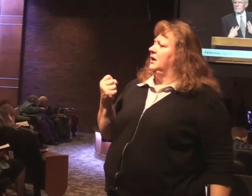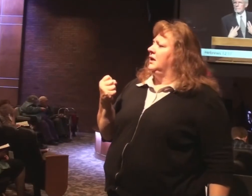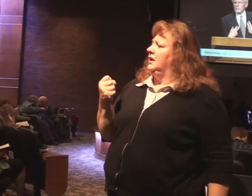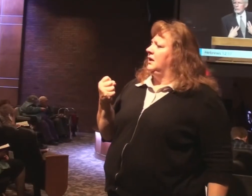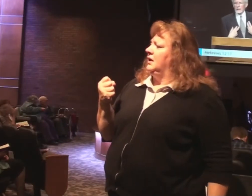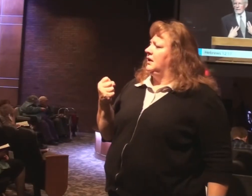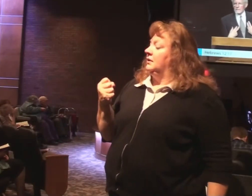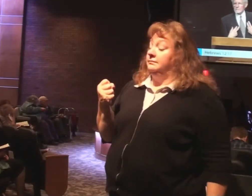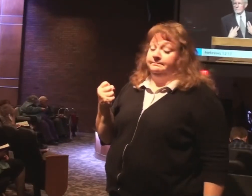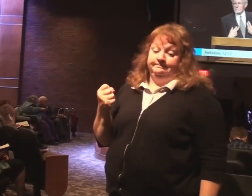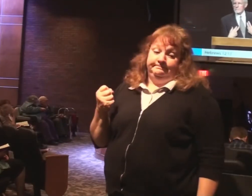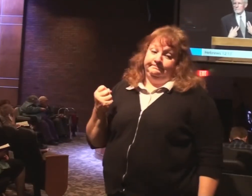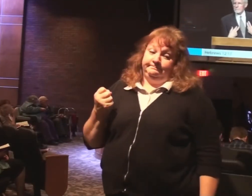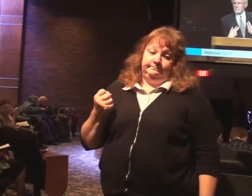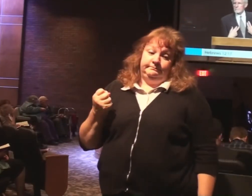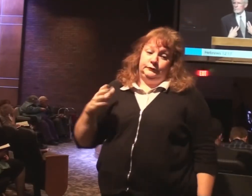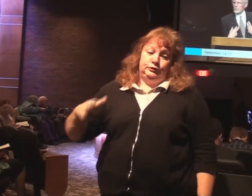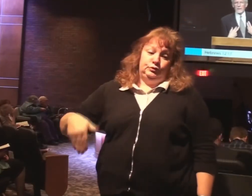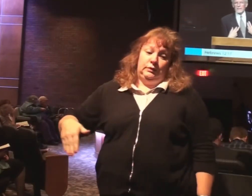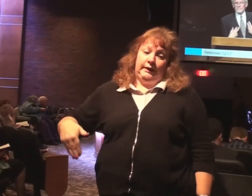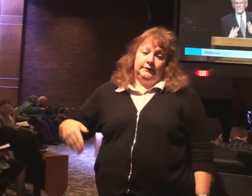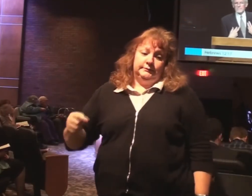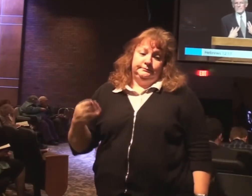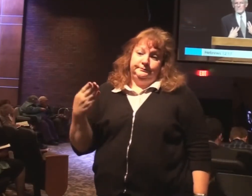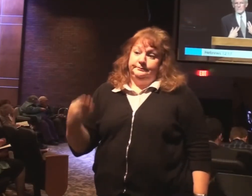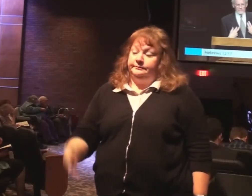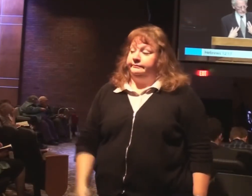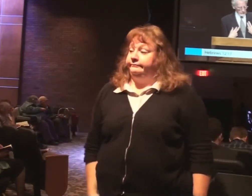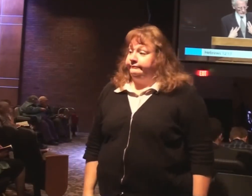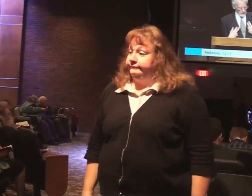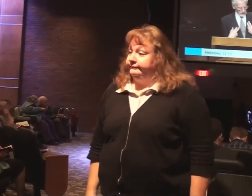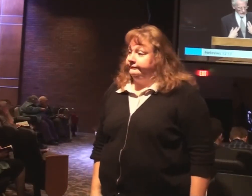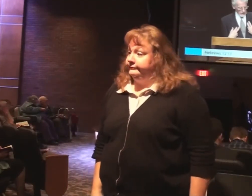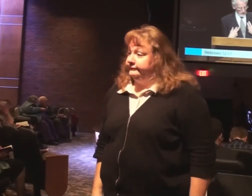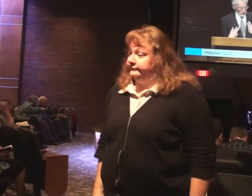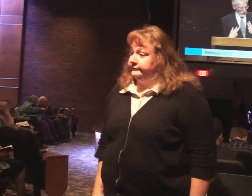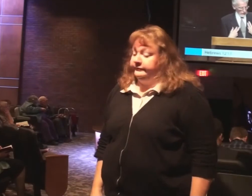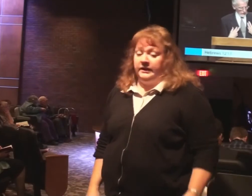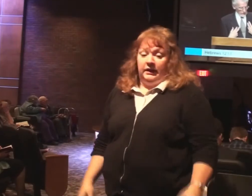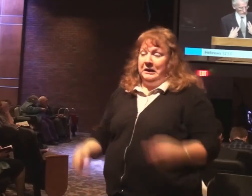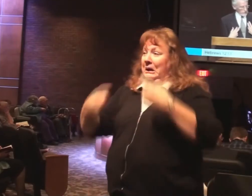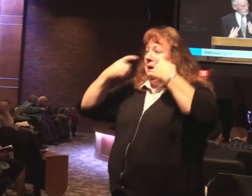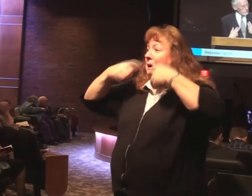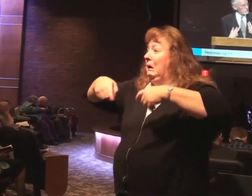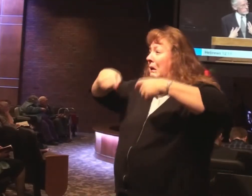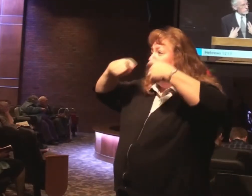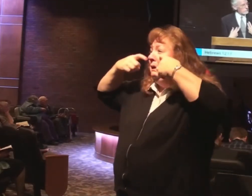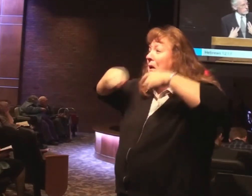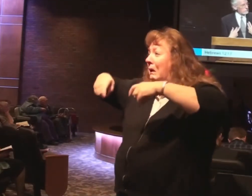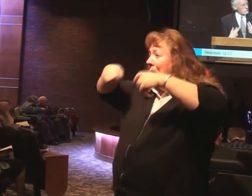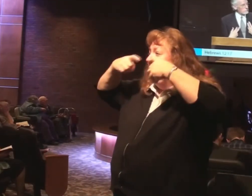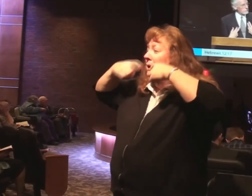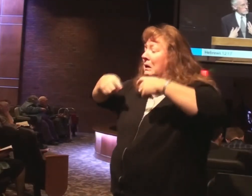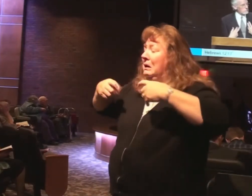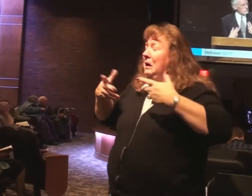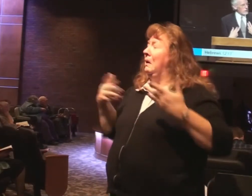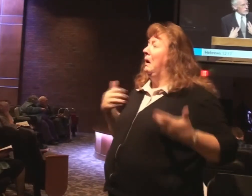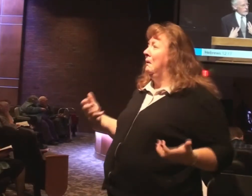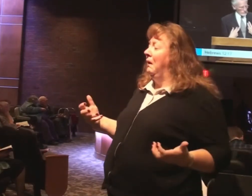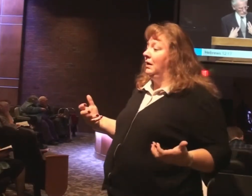Too late. Too late. Too could cry. He could weep. But he couldn't have the